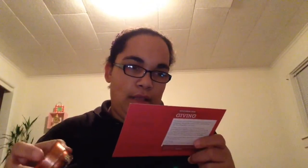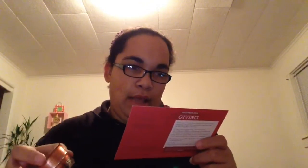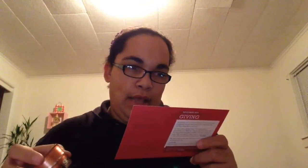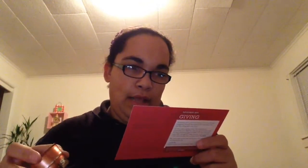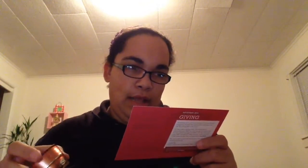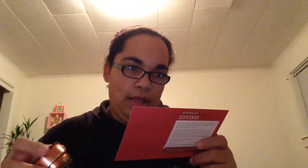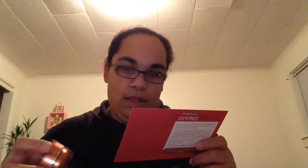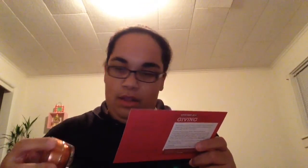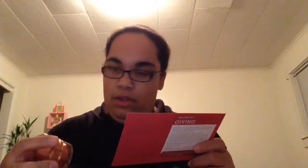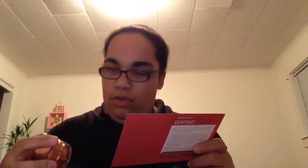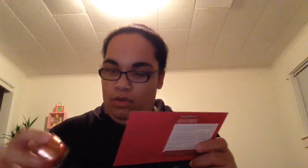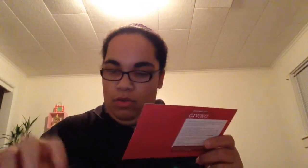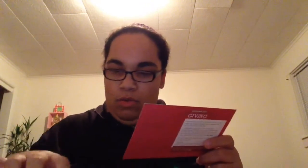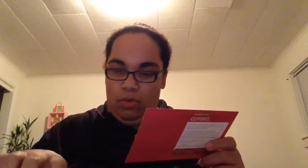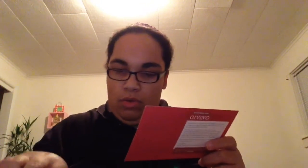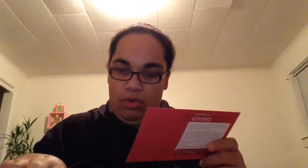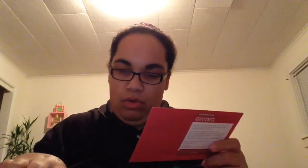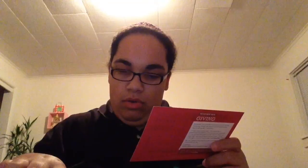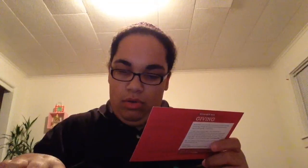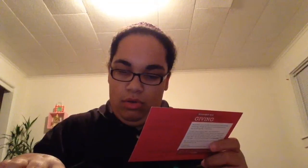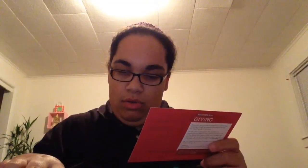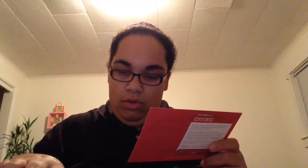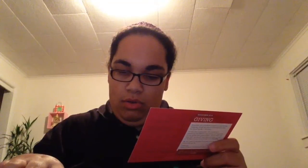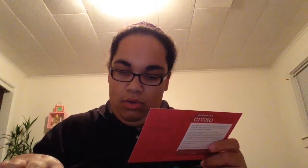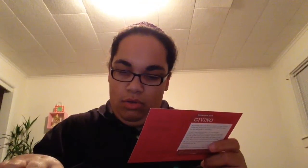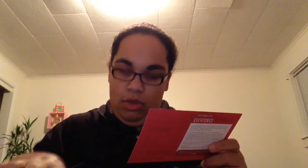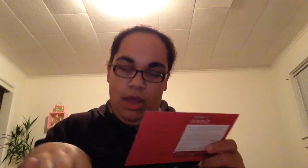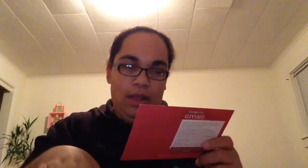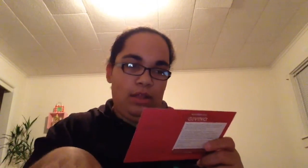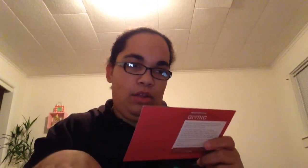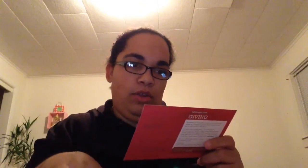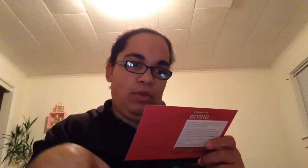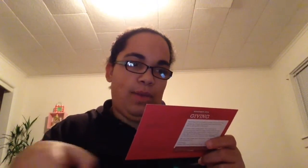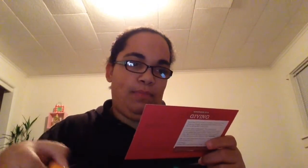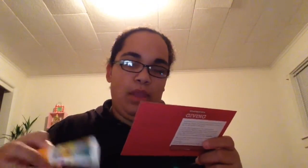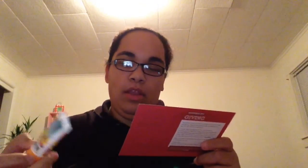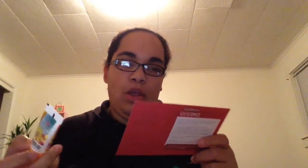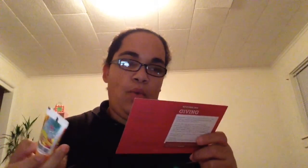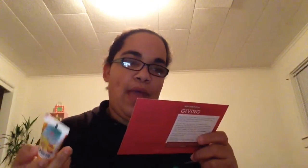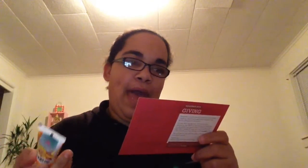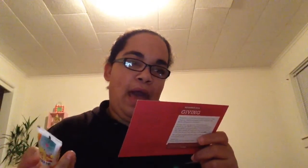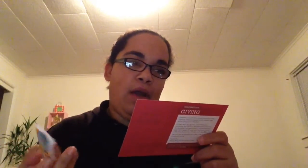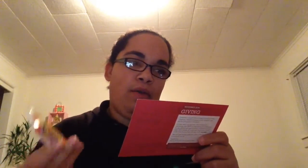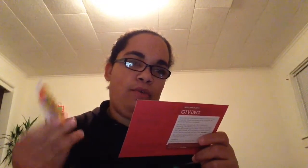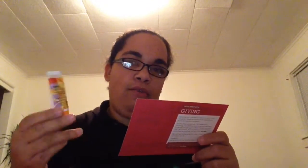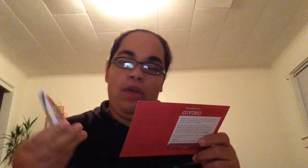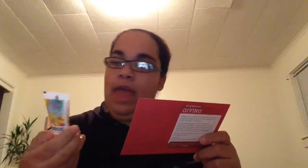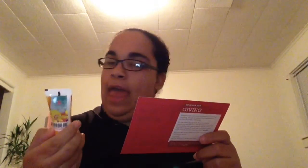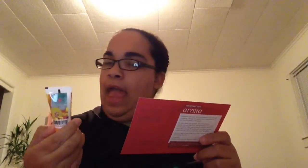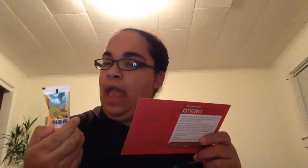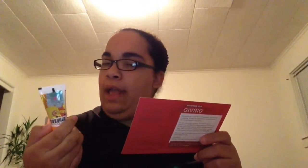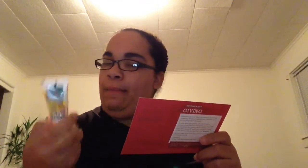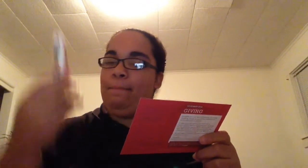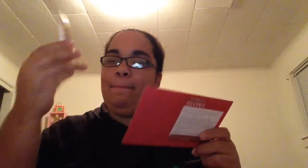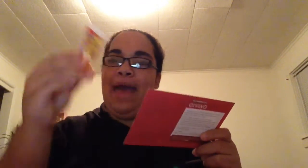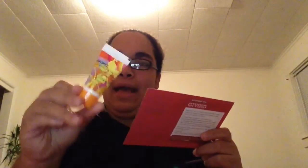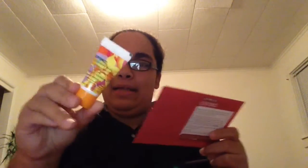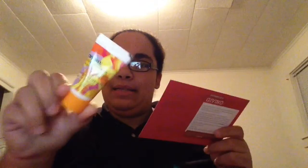we have a mask